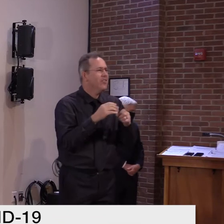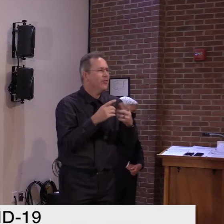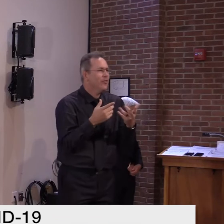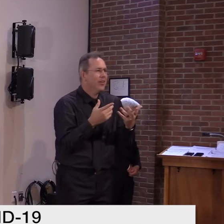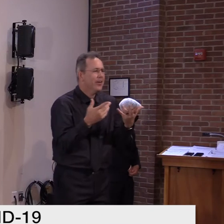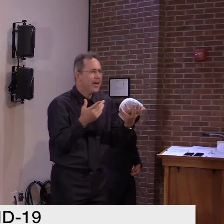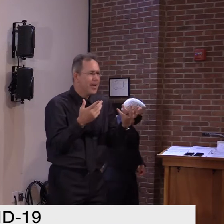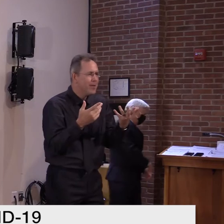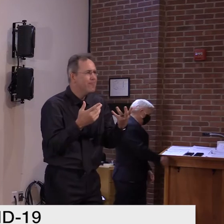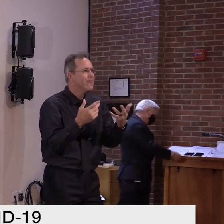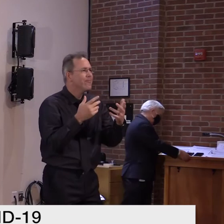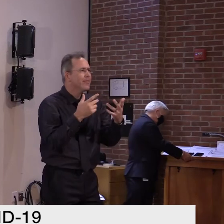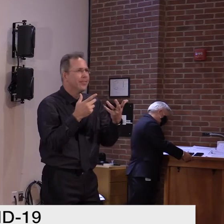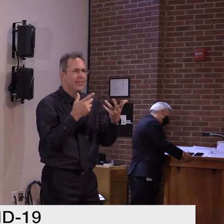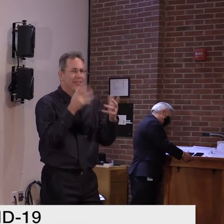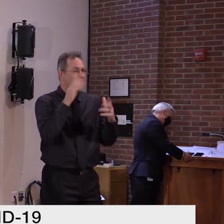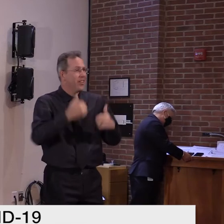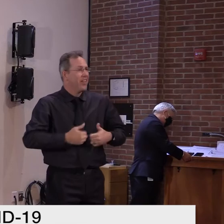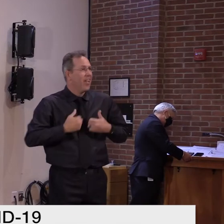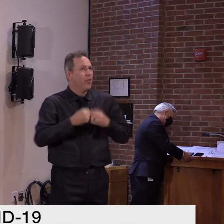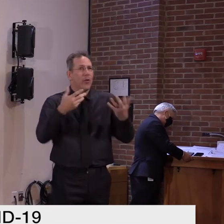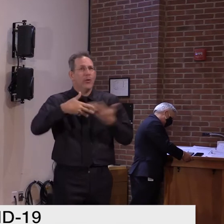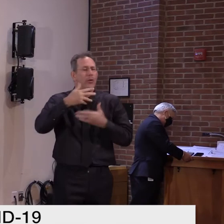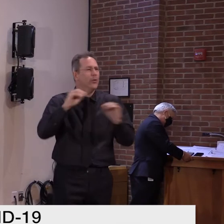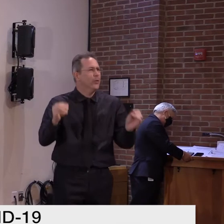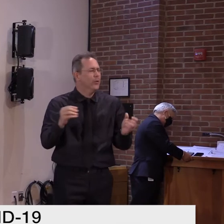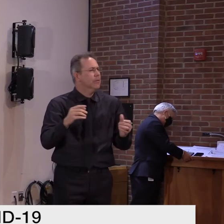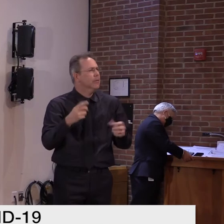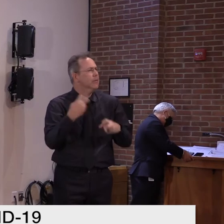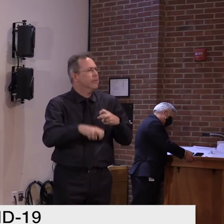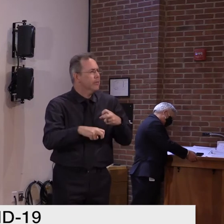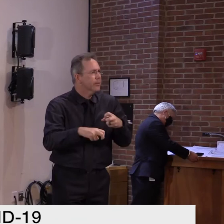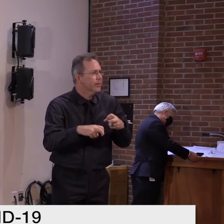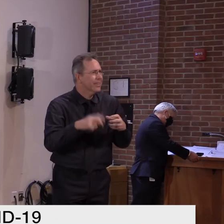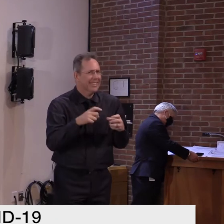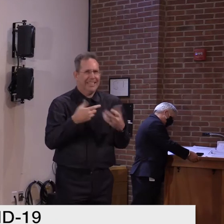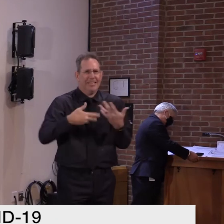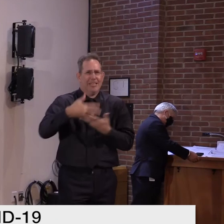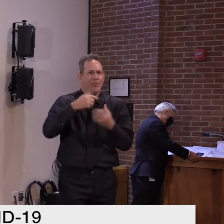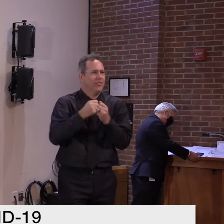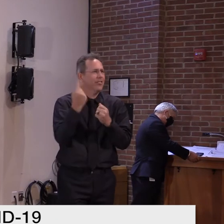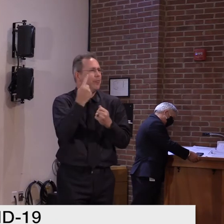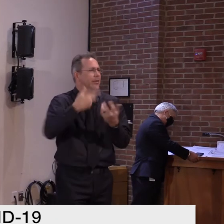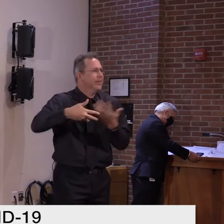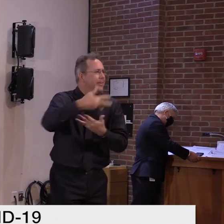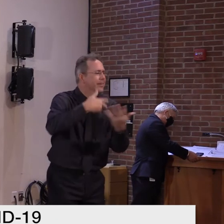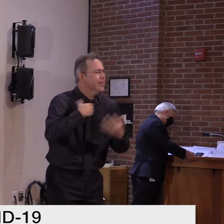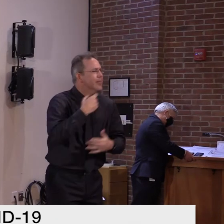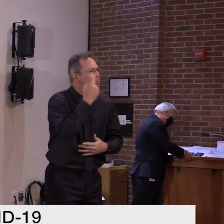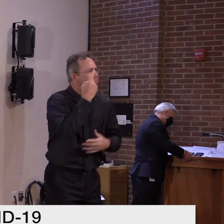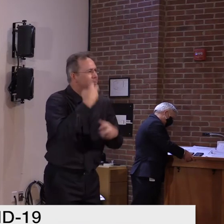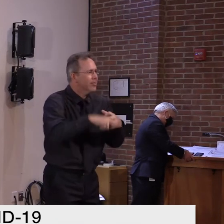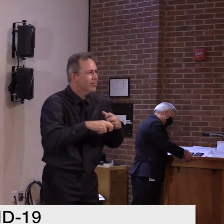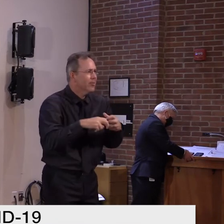of that socialization, and, uh, getting together with those who aren't in your household.